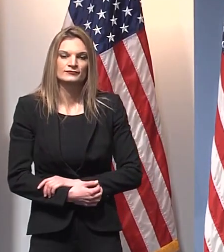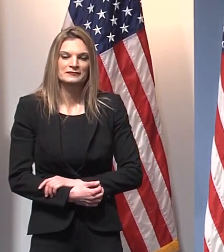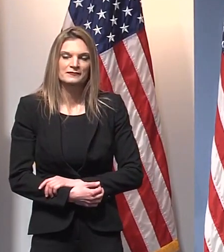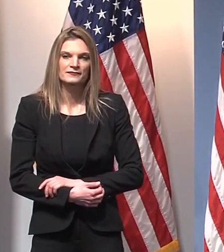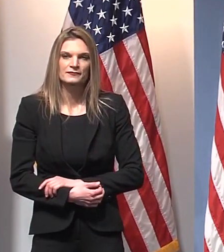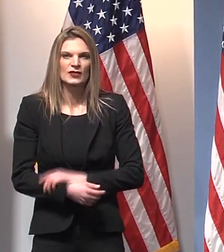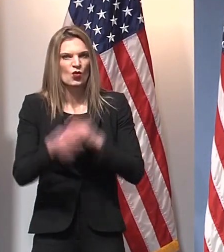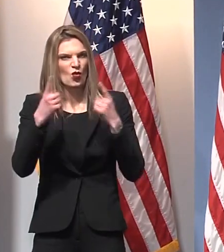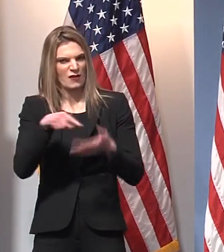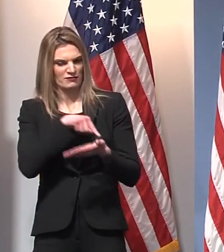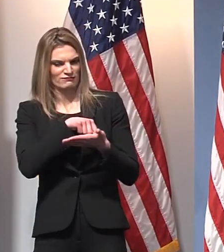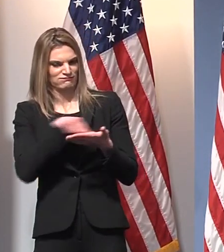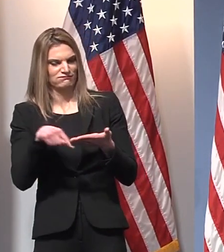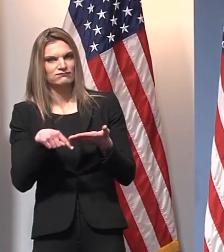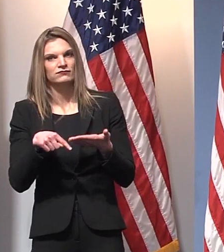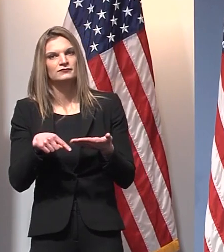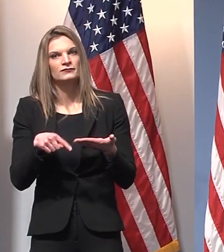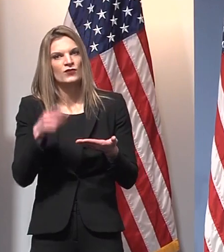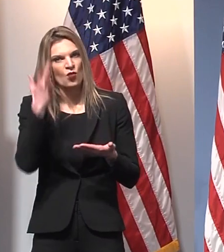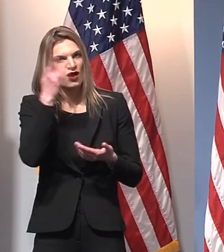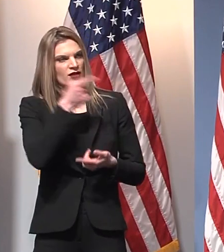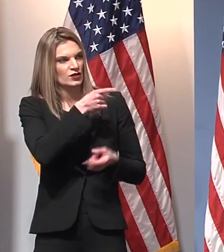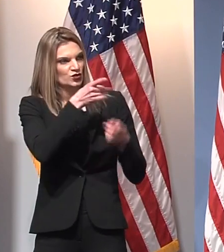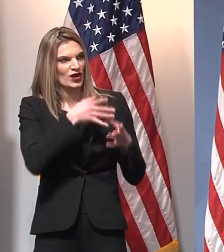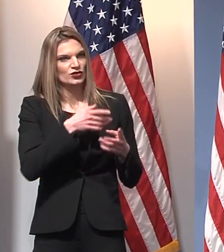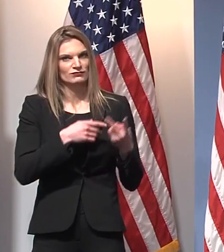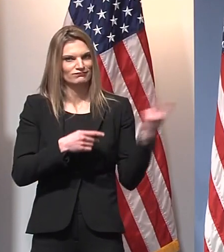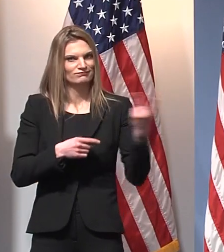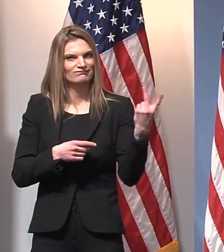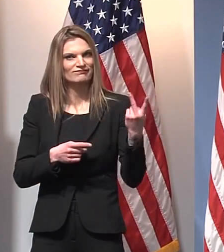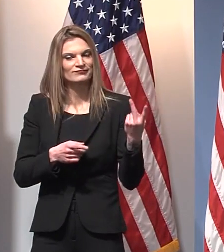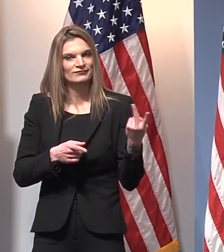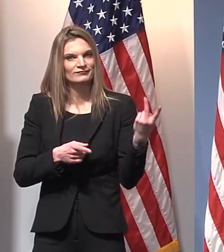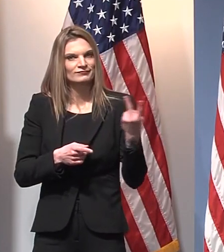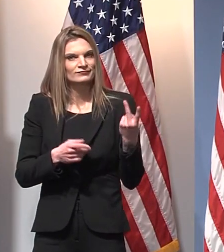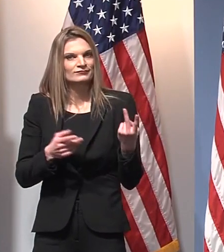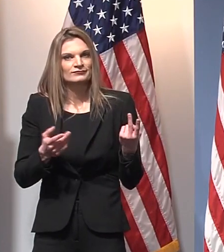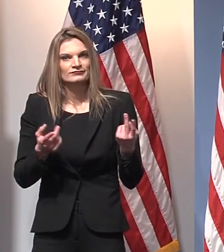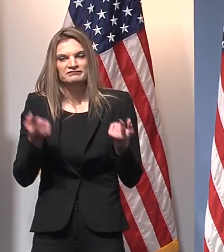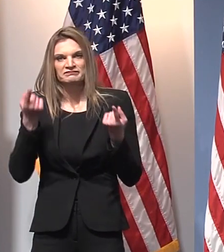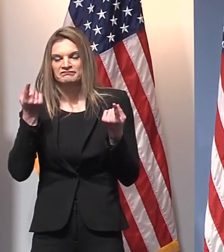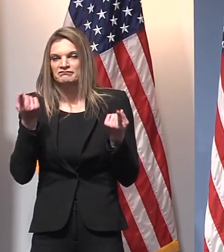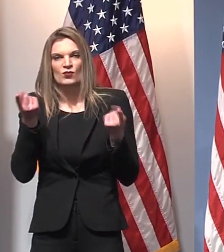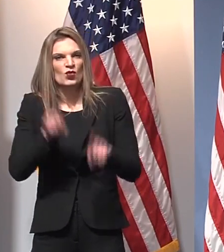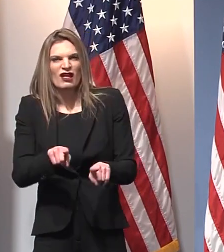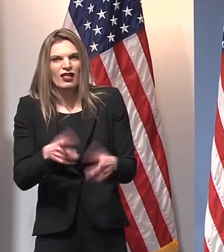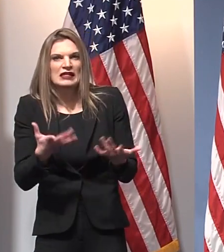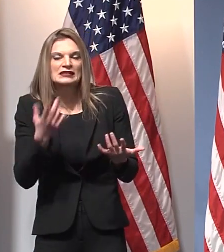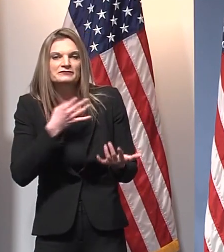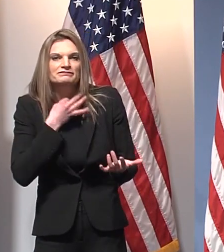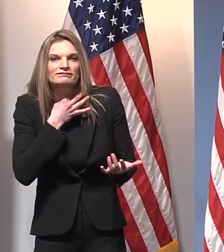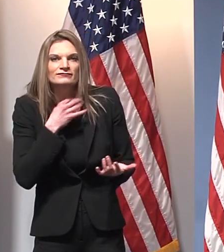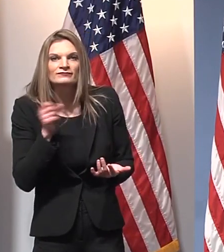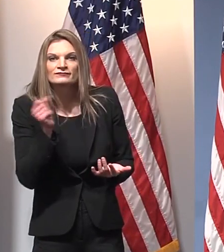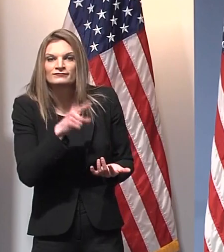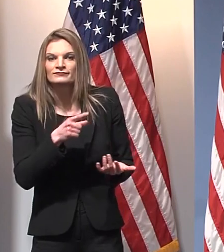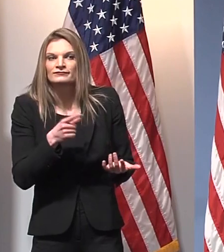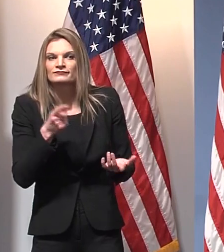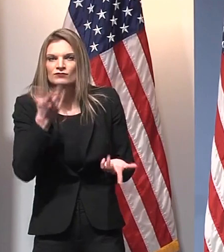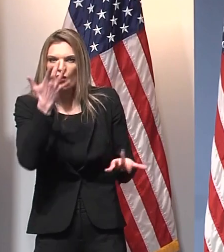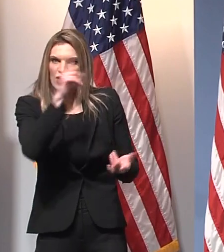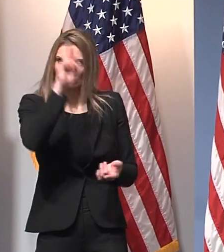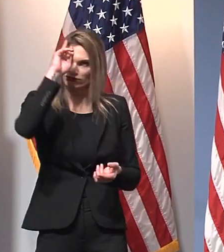this week that brought you and the director to this decision to go ahead and open up athletics,